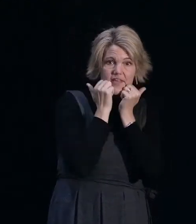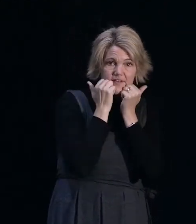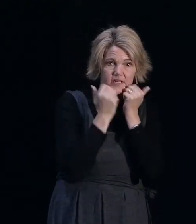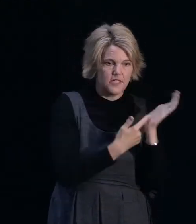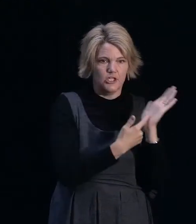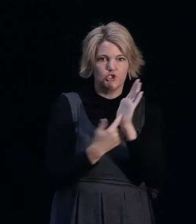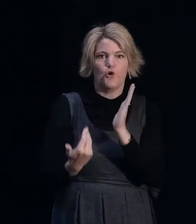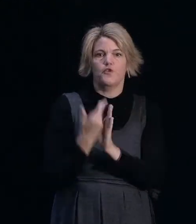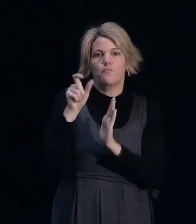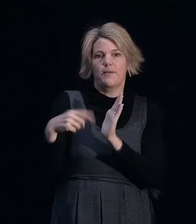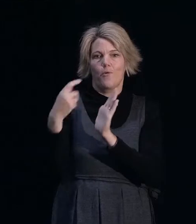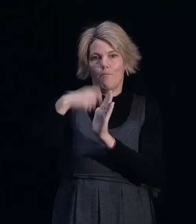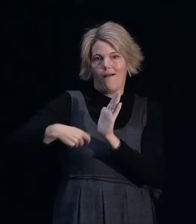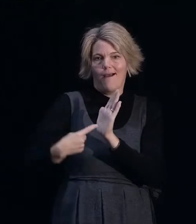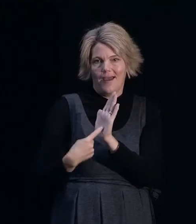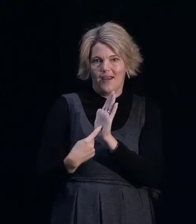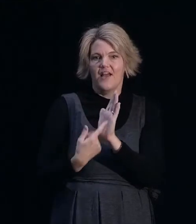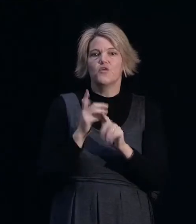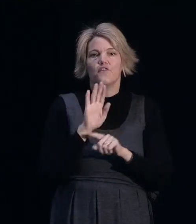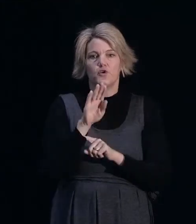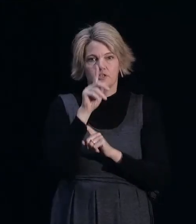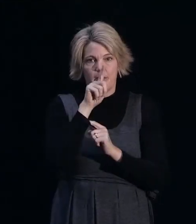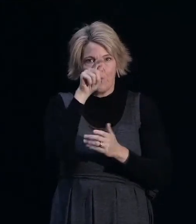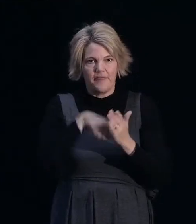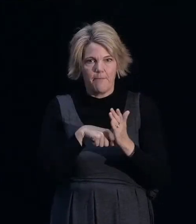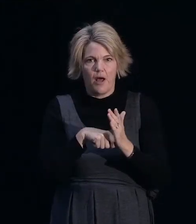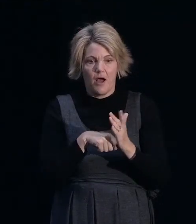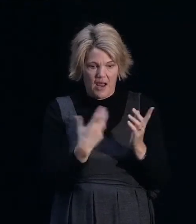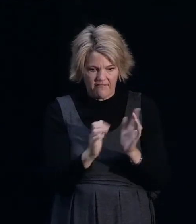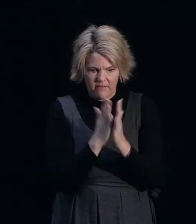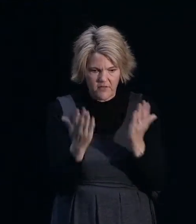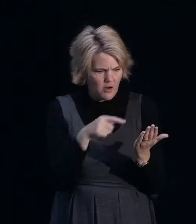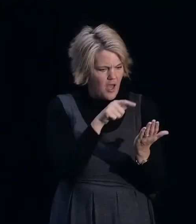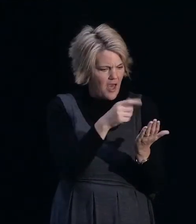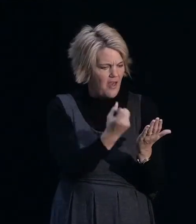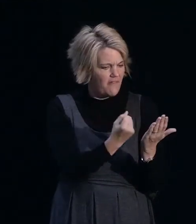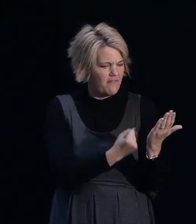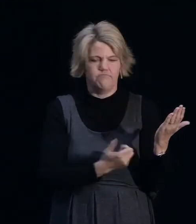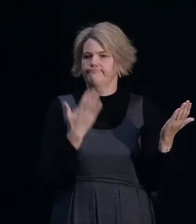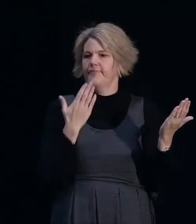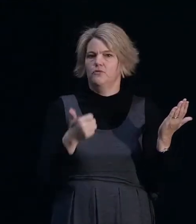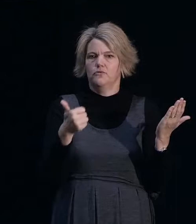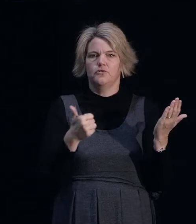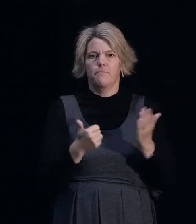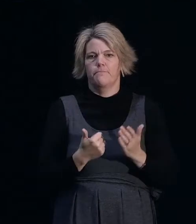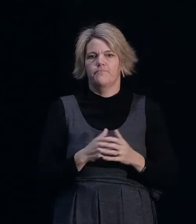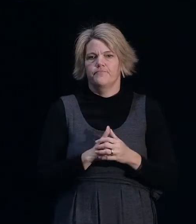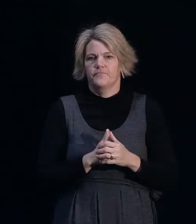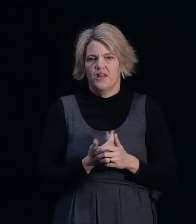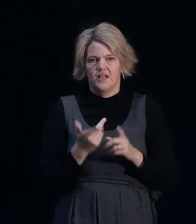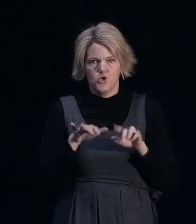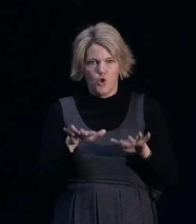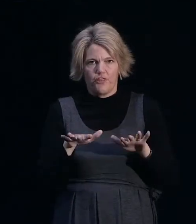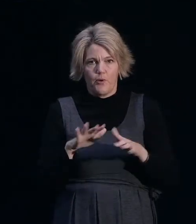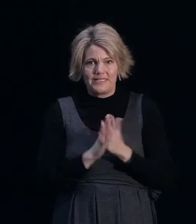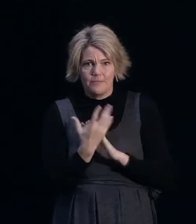those repairs. And for future homeowners, that's going to be really important when they buy and sell houses in Canterbury moving forward. Was there earthquake damage